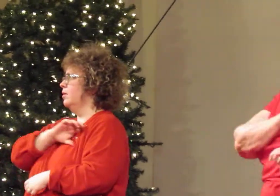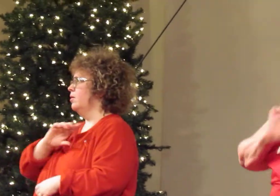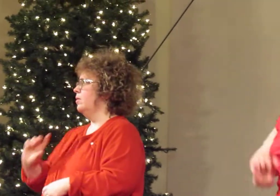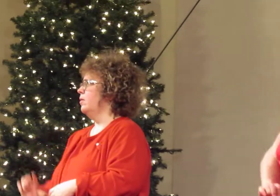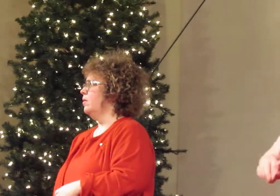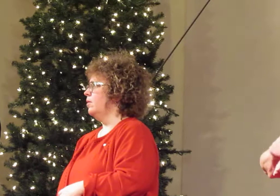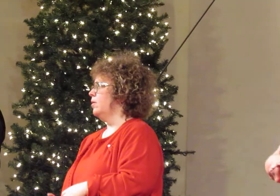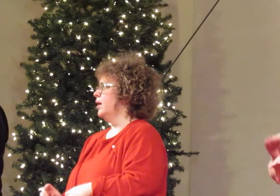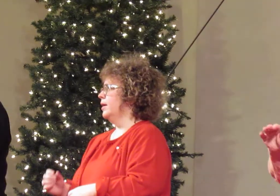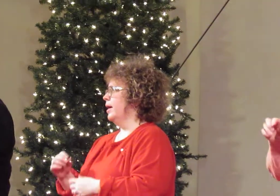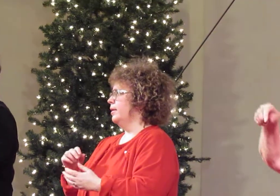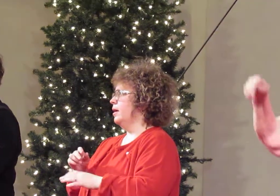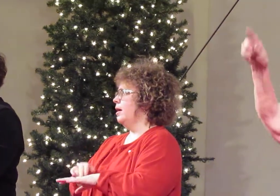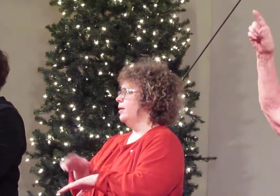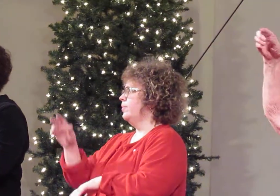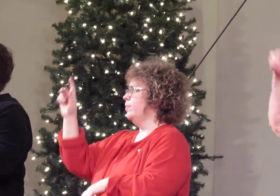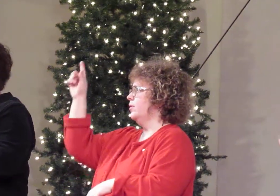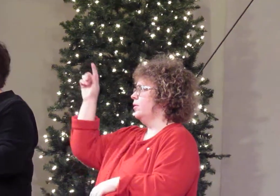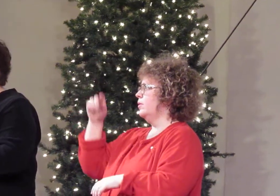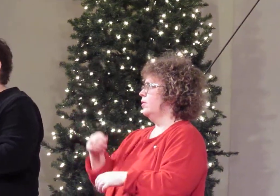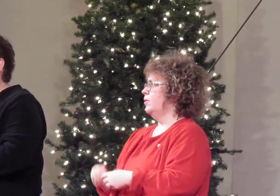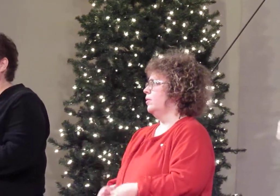Lord of thy birth.